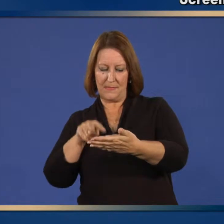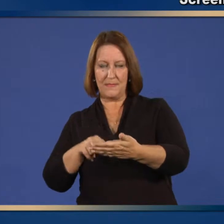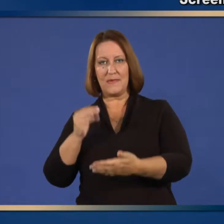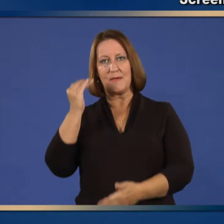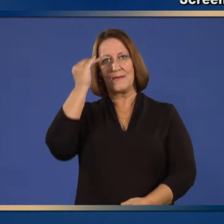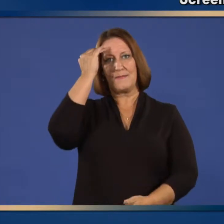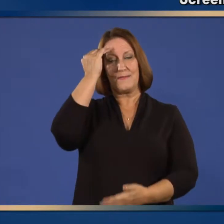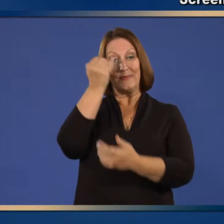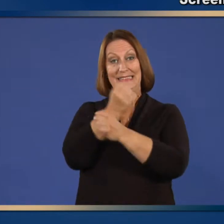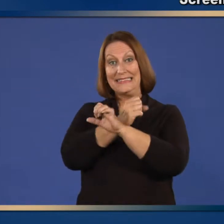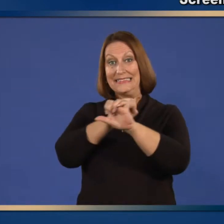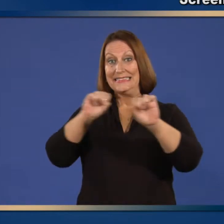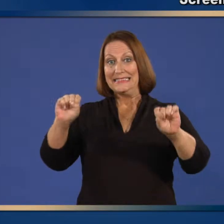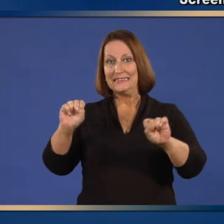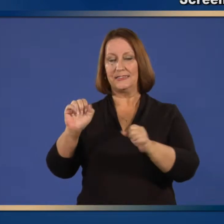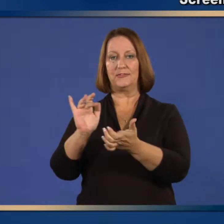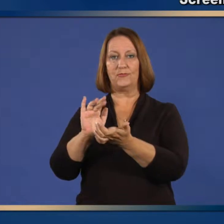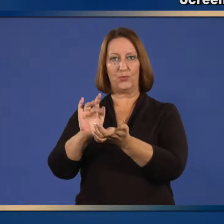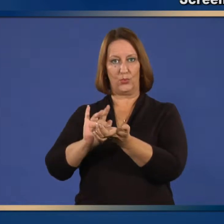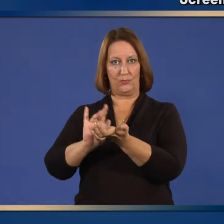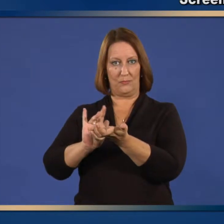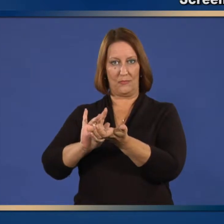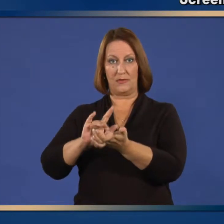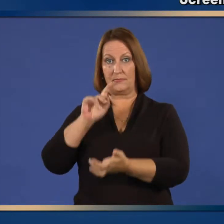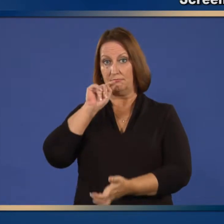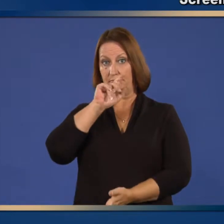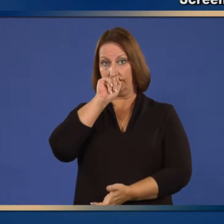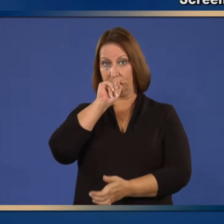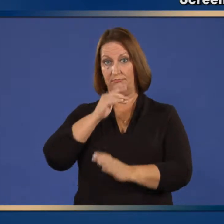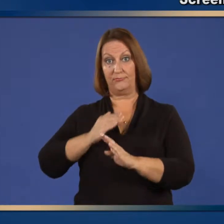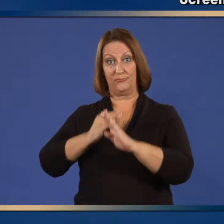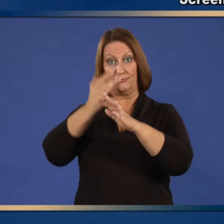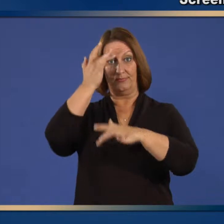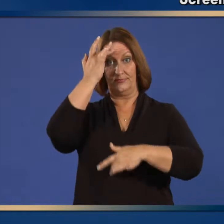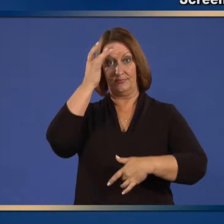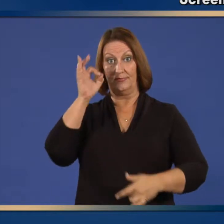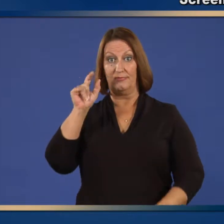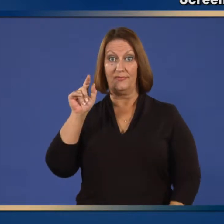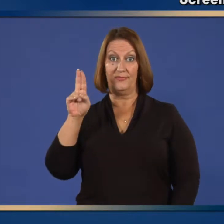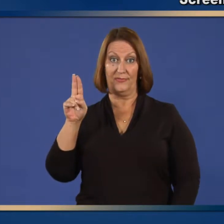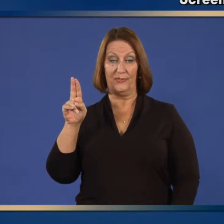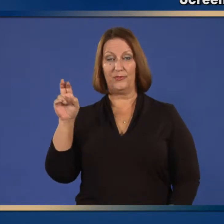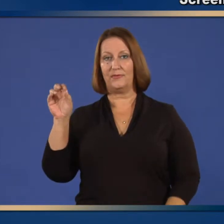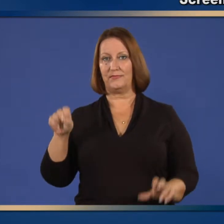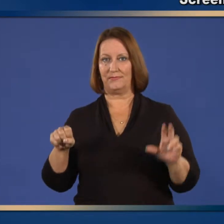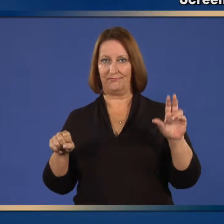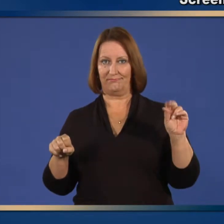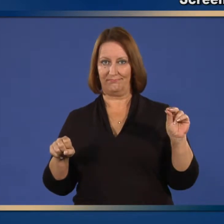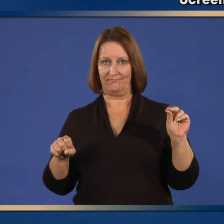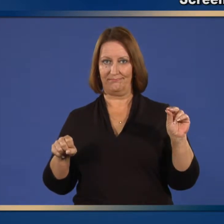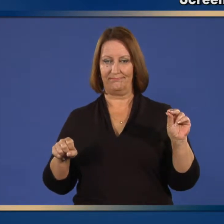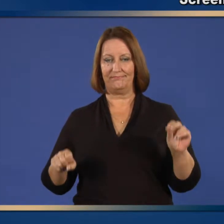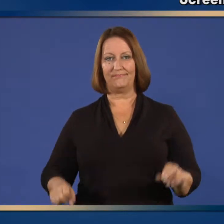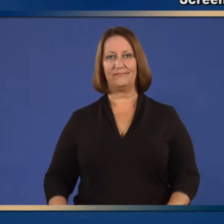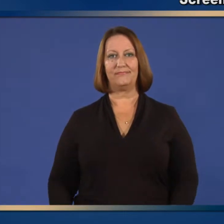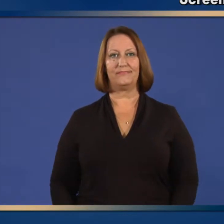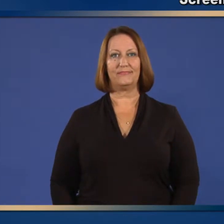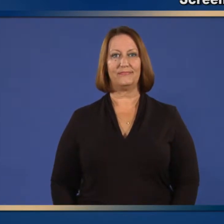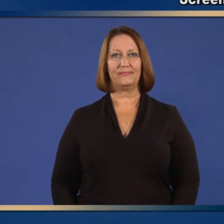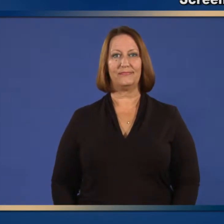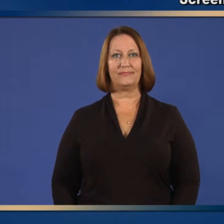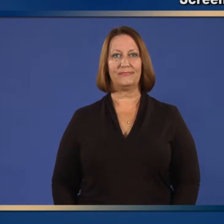you or your child live attenuated intranasal influenza vaccine or